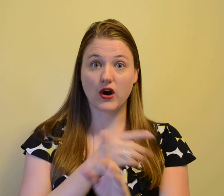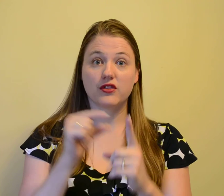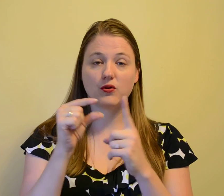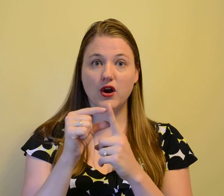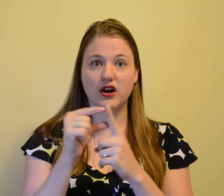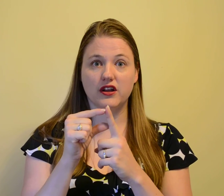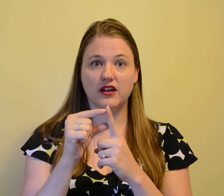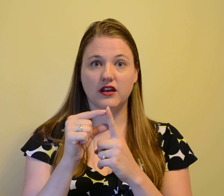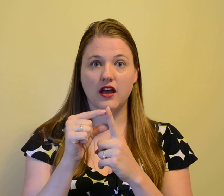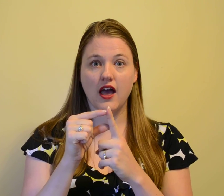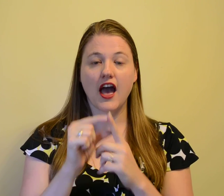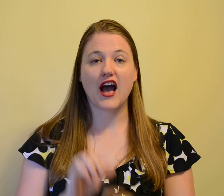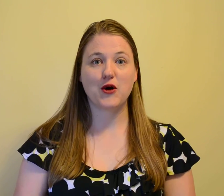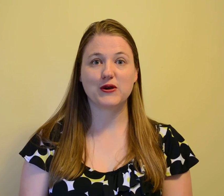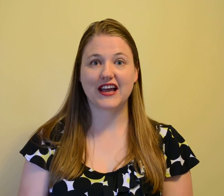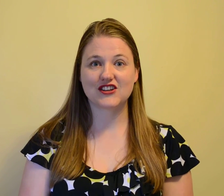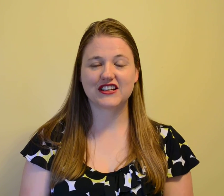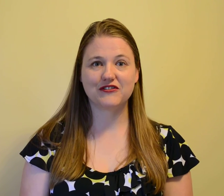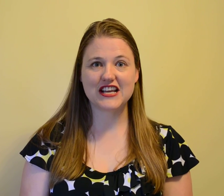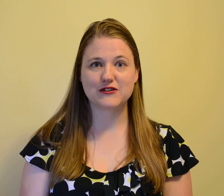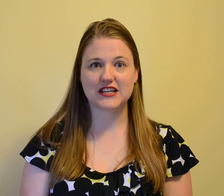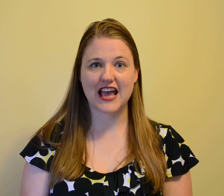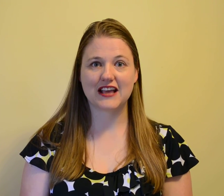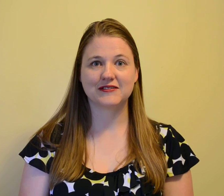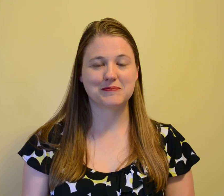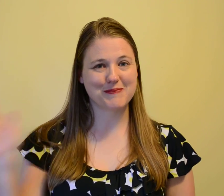the word I hope you liked our little video today bye